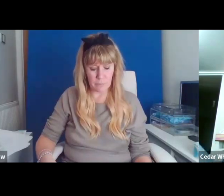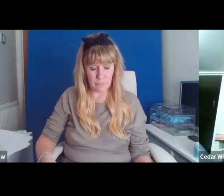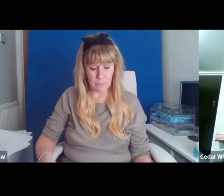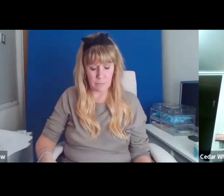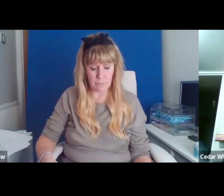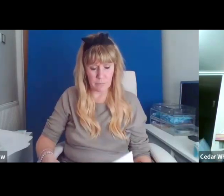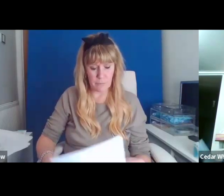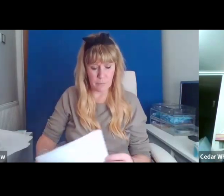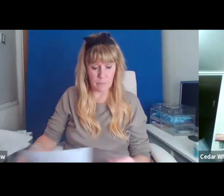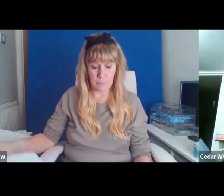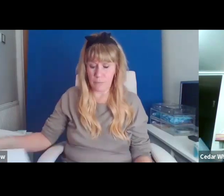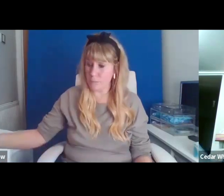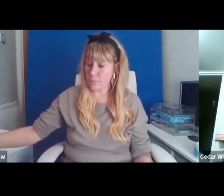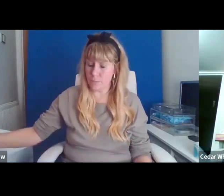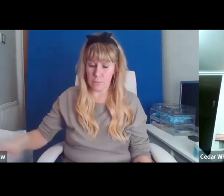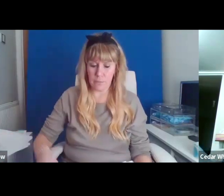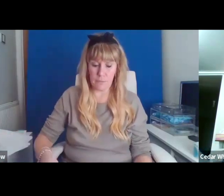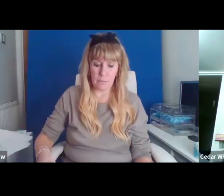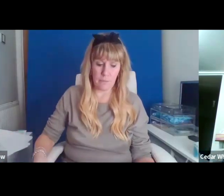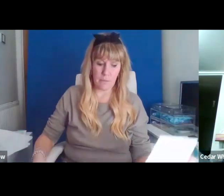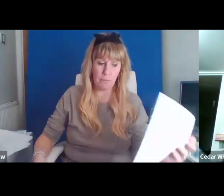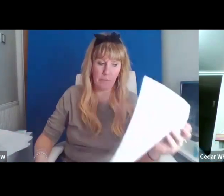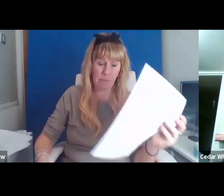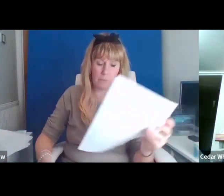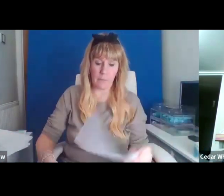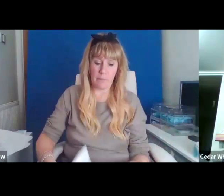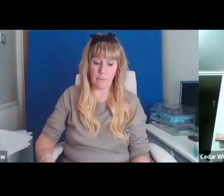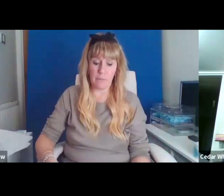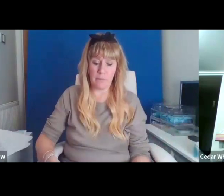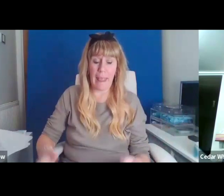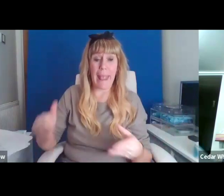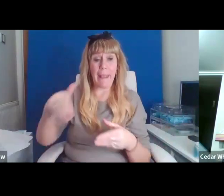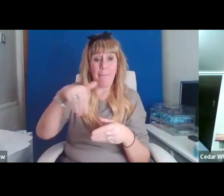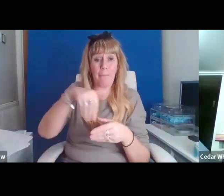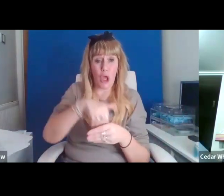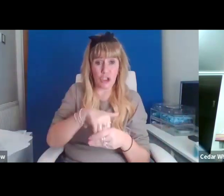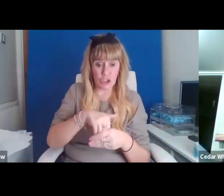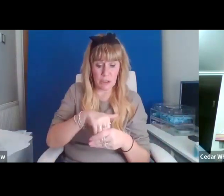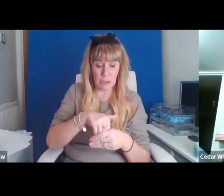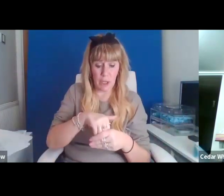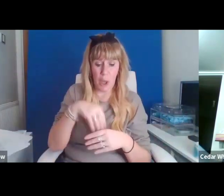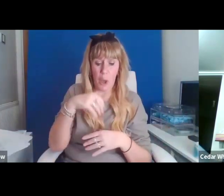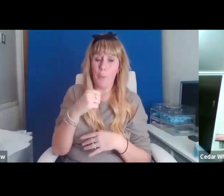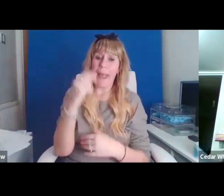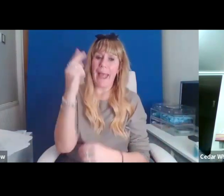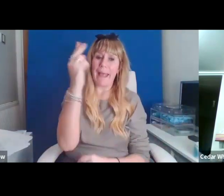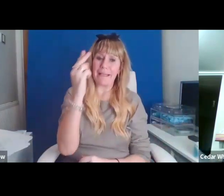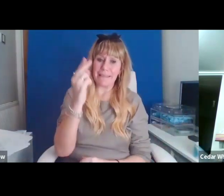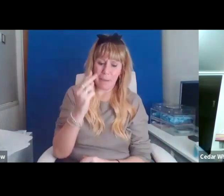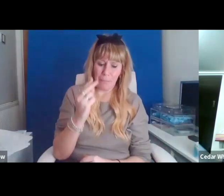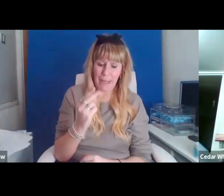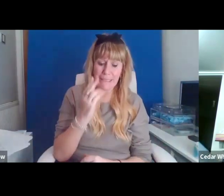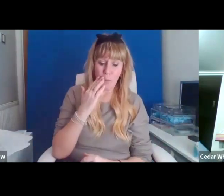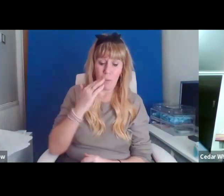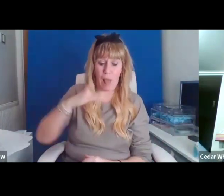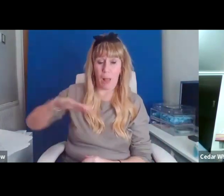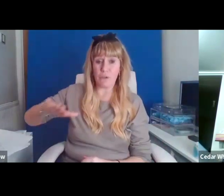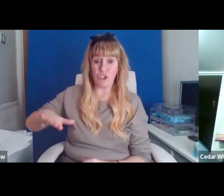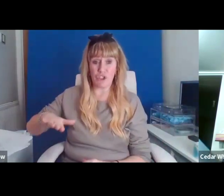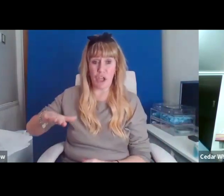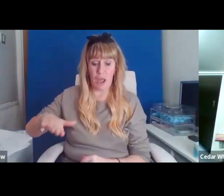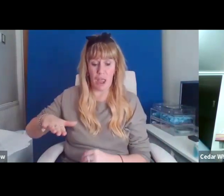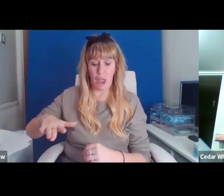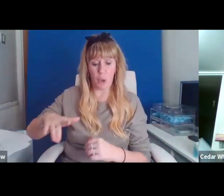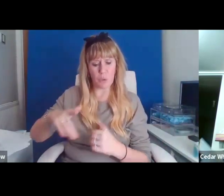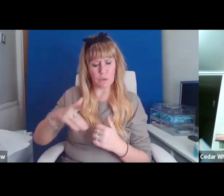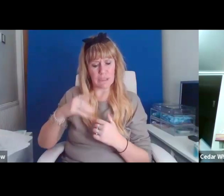We had a painting when I was a child. The women of Putarara, a legend from Papua New Guinea. by